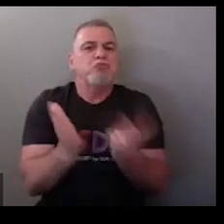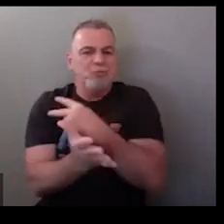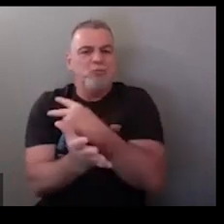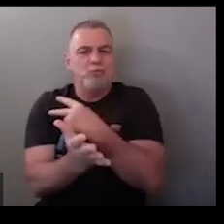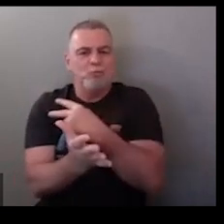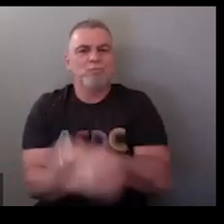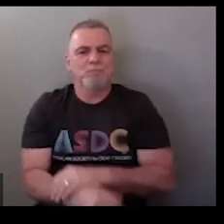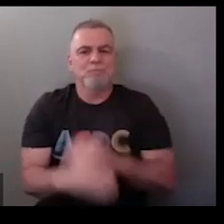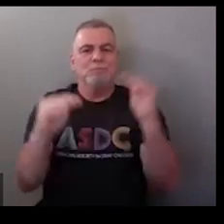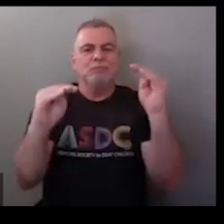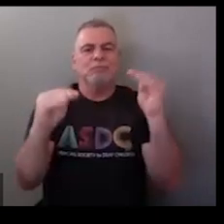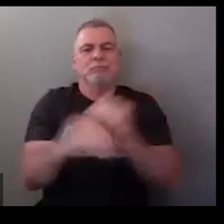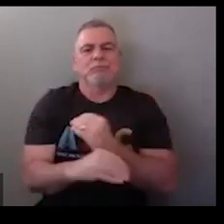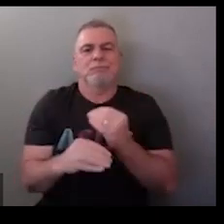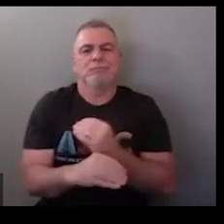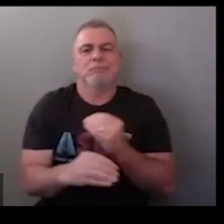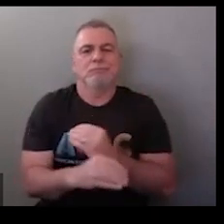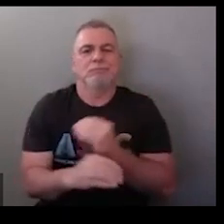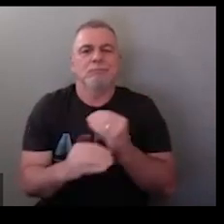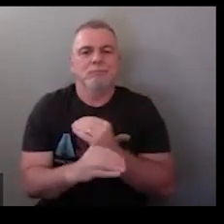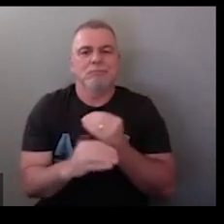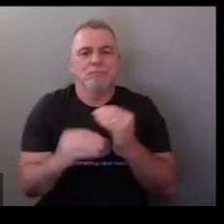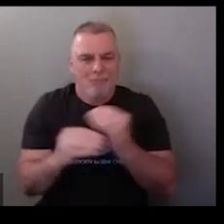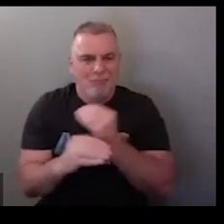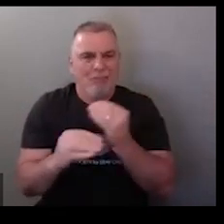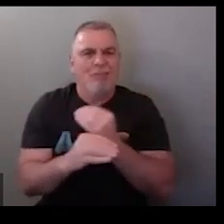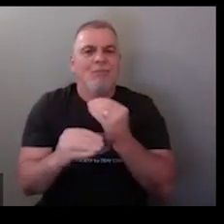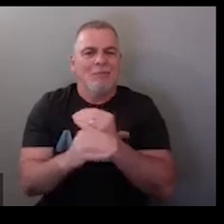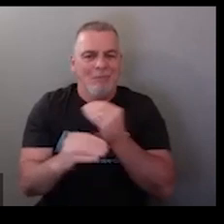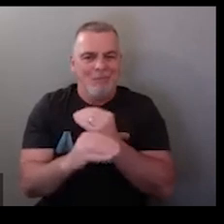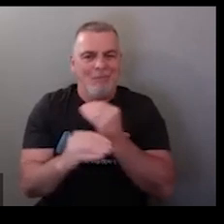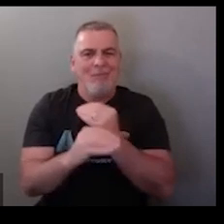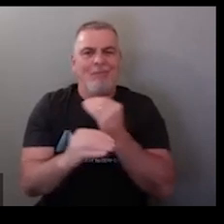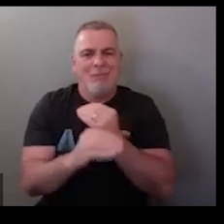okay now let's review this slide give you another chance to practice math